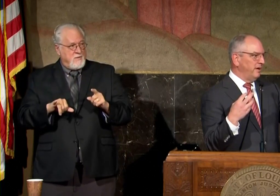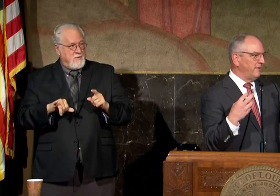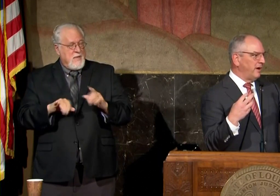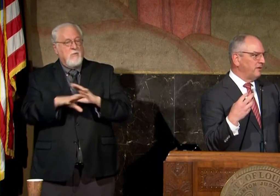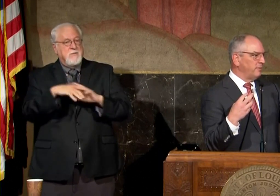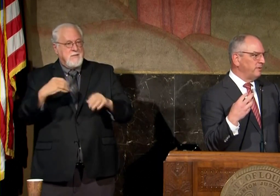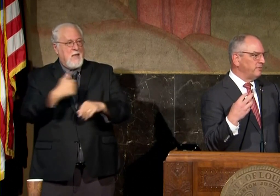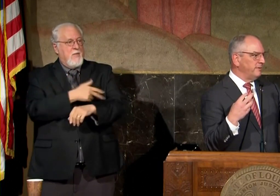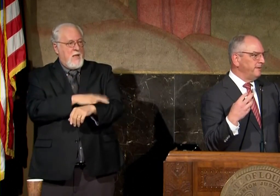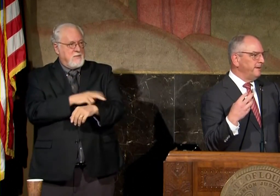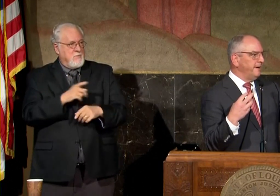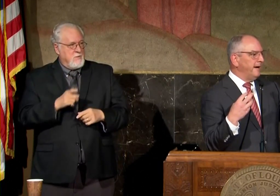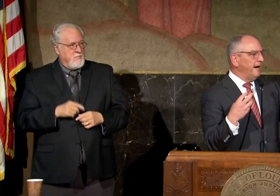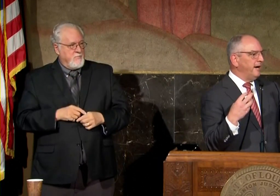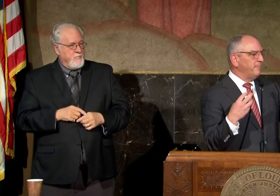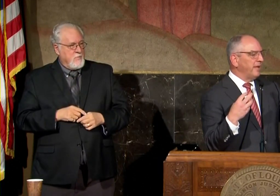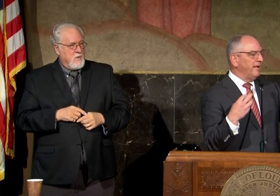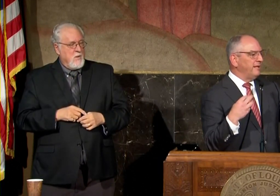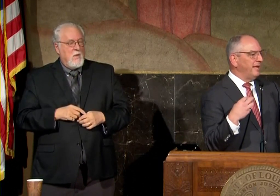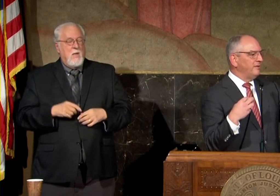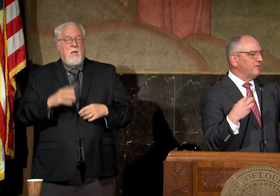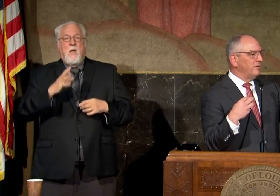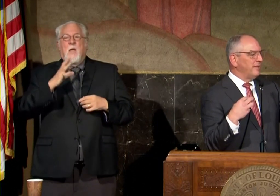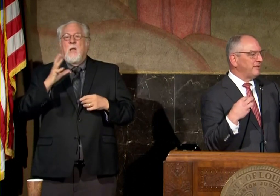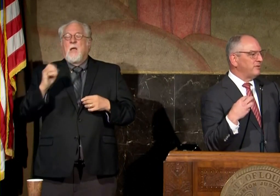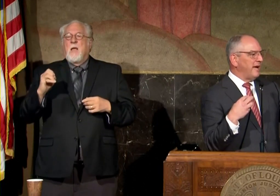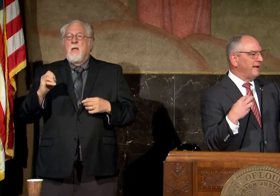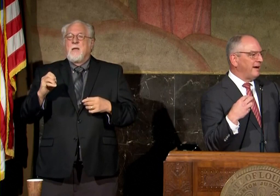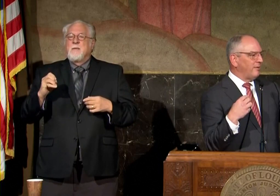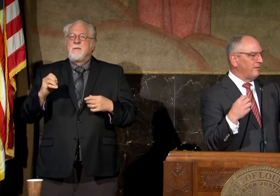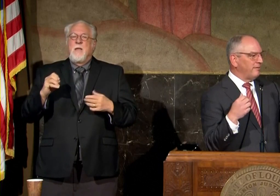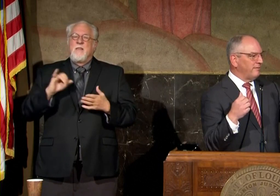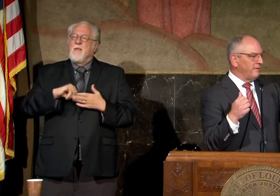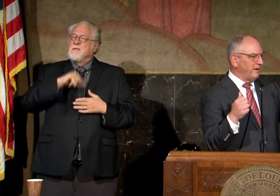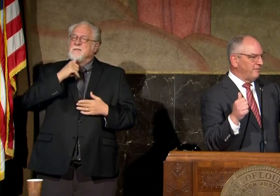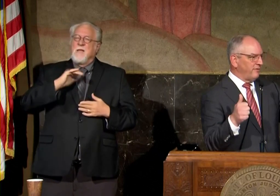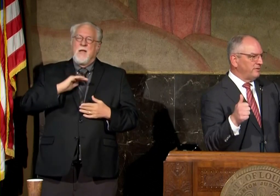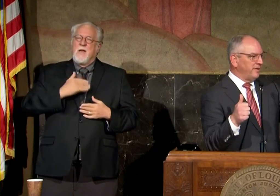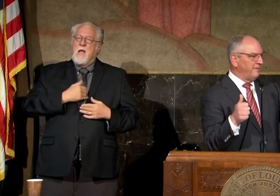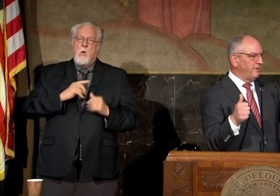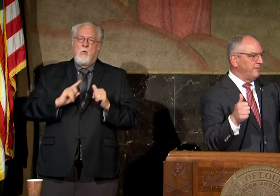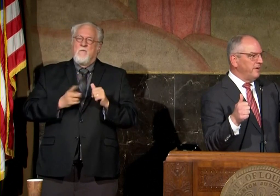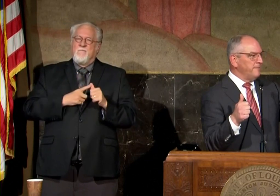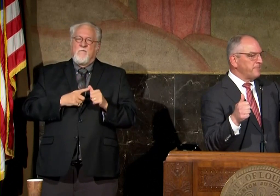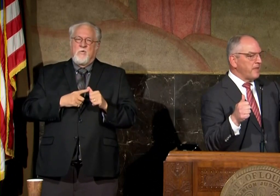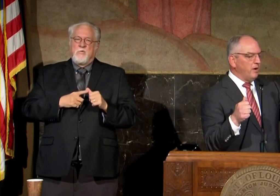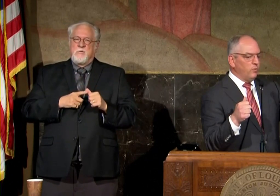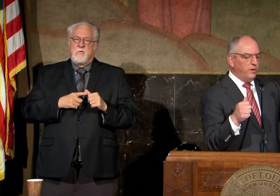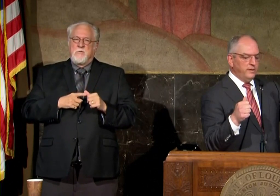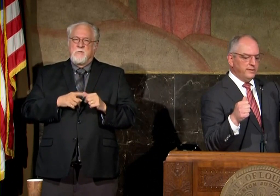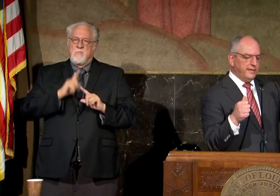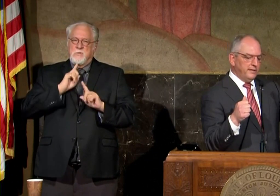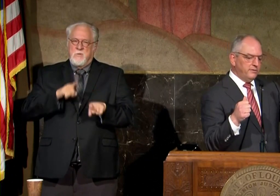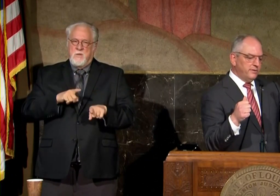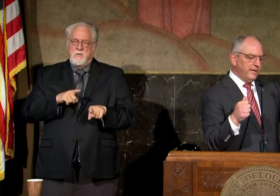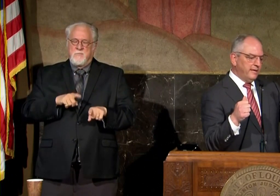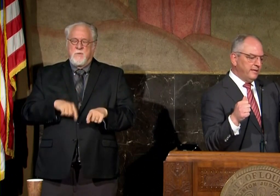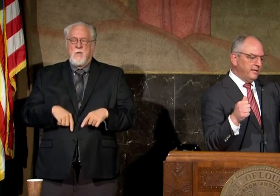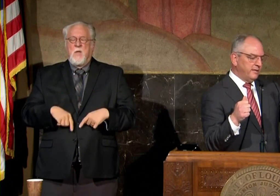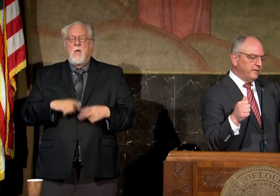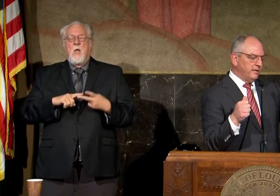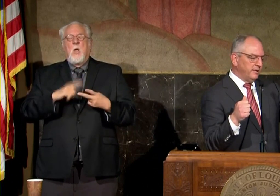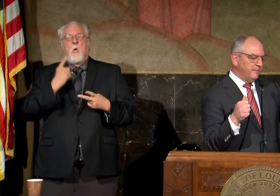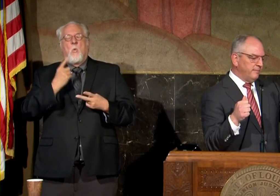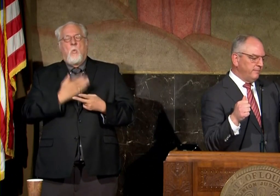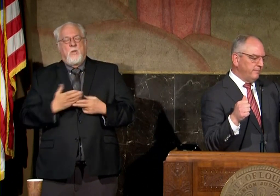of our hospitals um and and so that's not our our first effort one of the things that